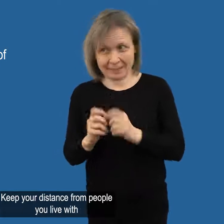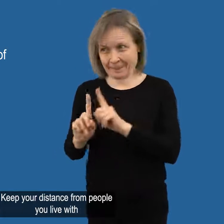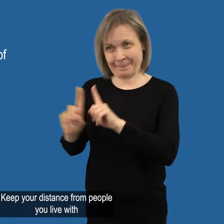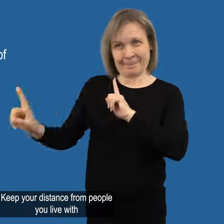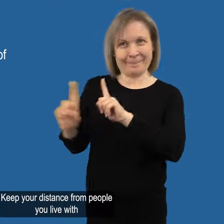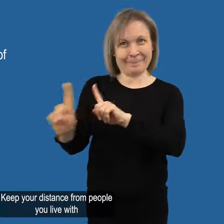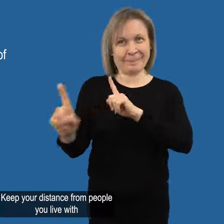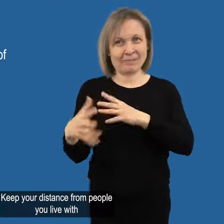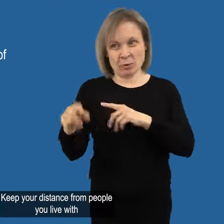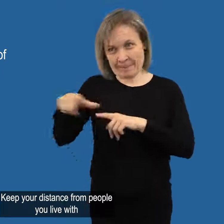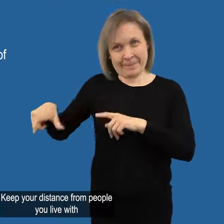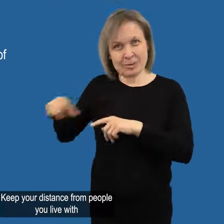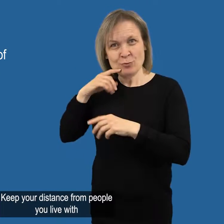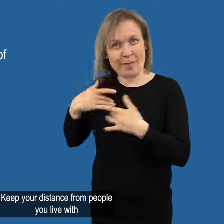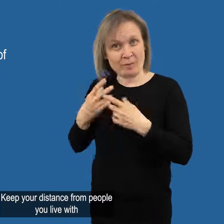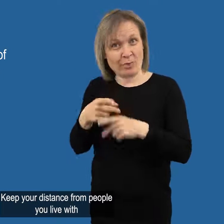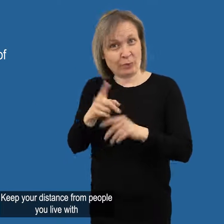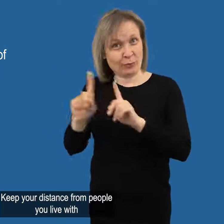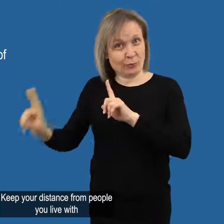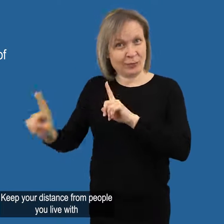Keep your distance from people you live with